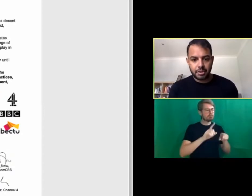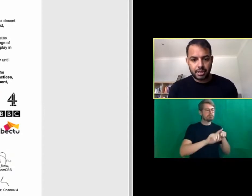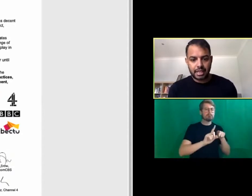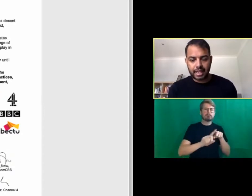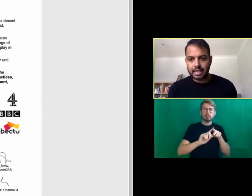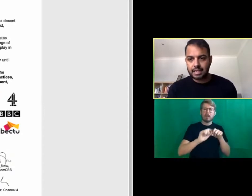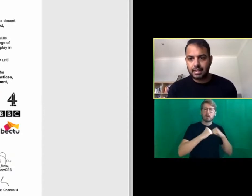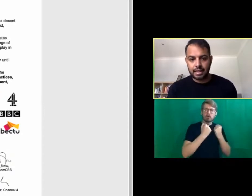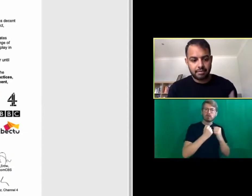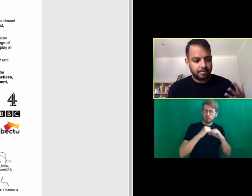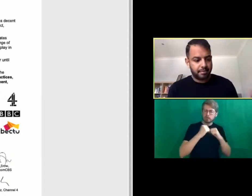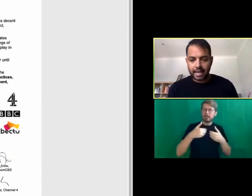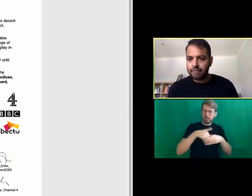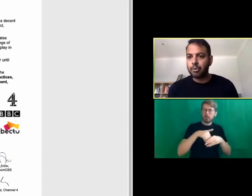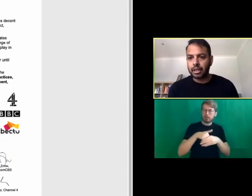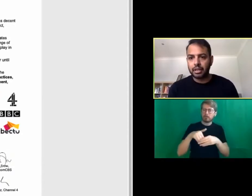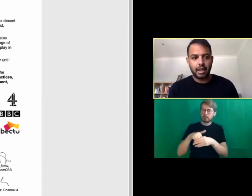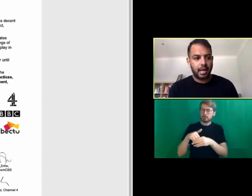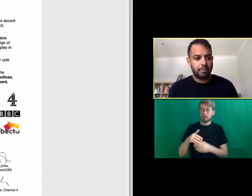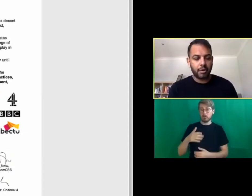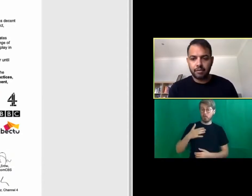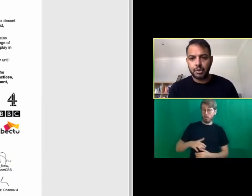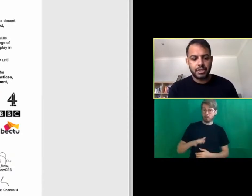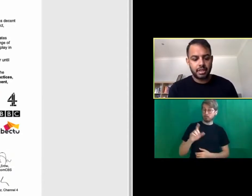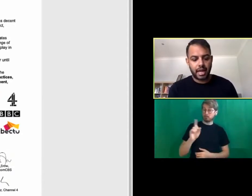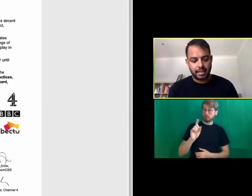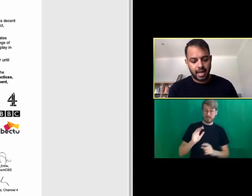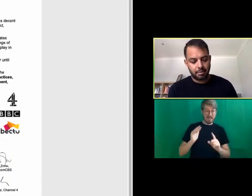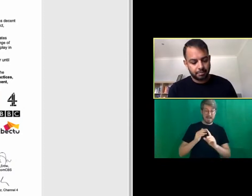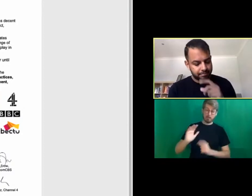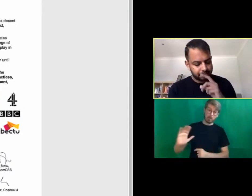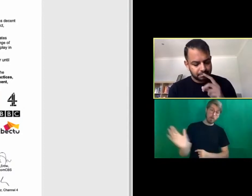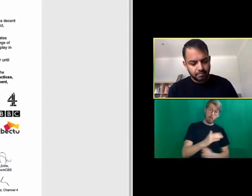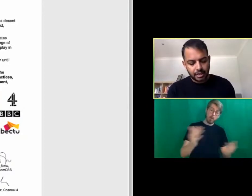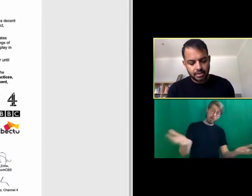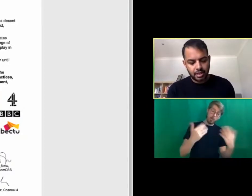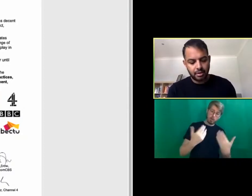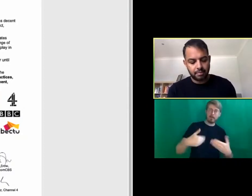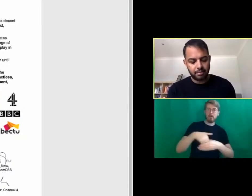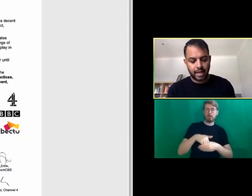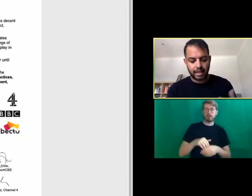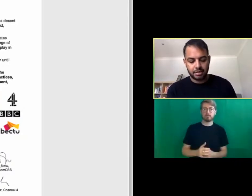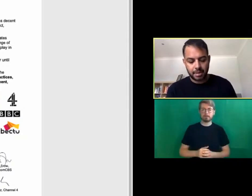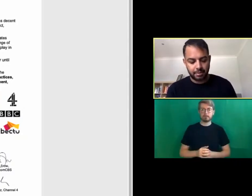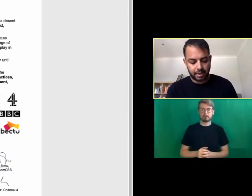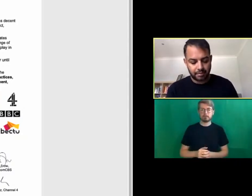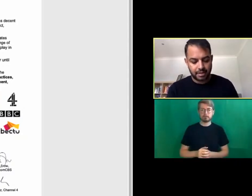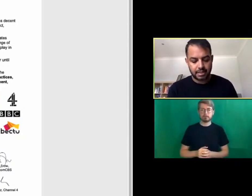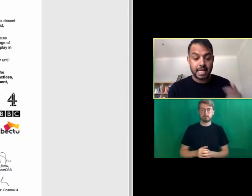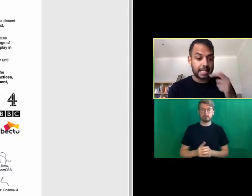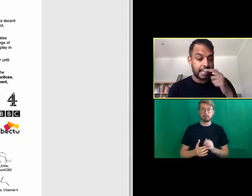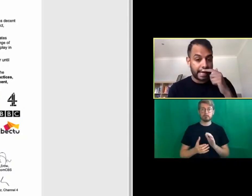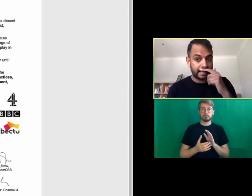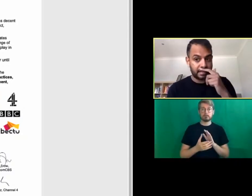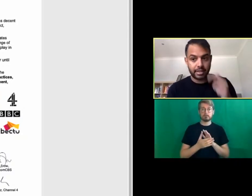that have joined and again it's that thing of getting everyone with a voice at the table so that includes people like